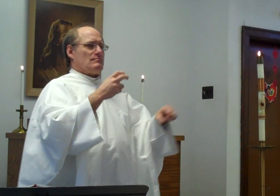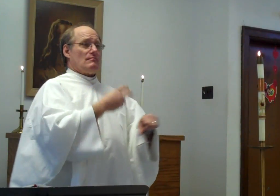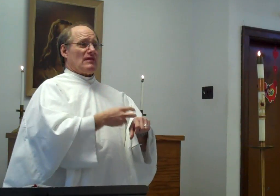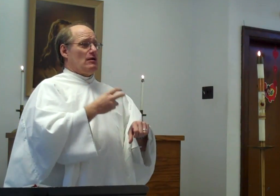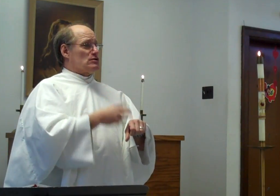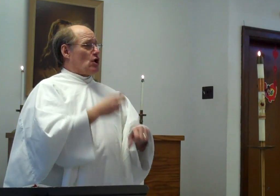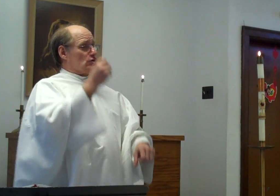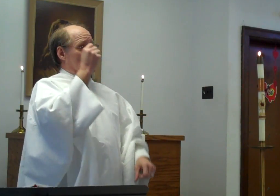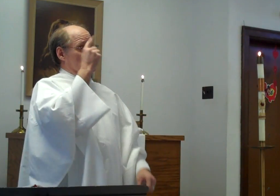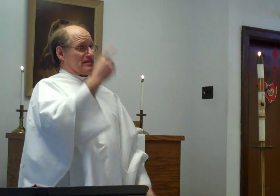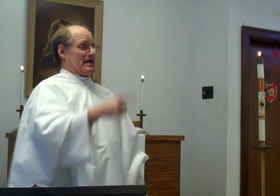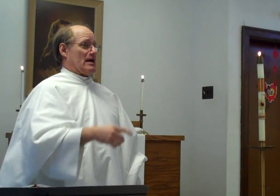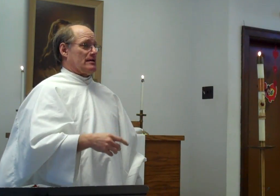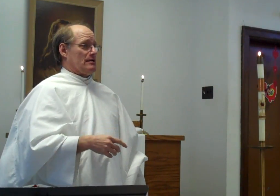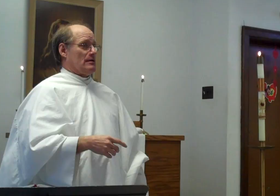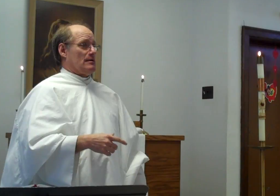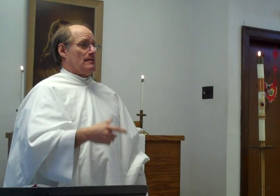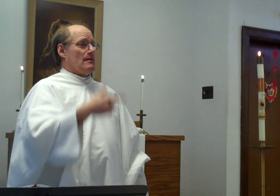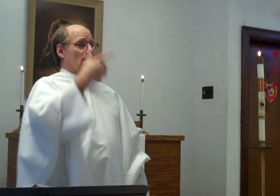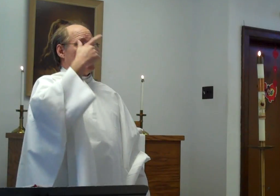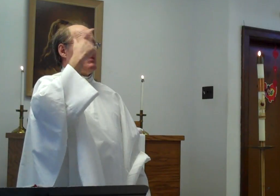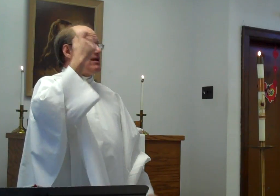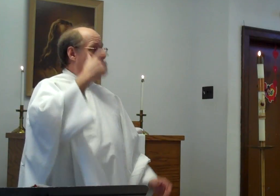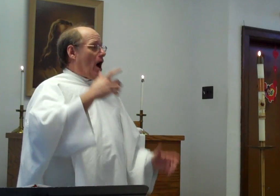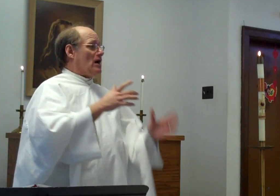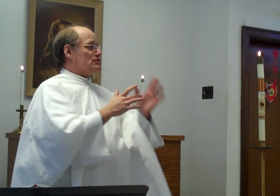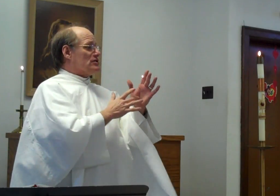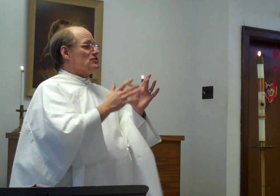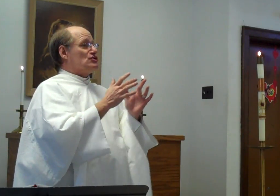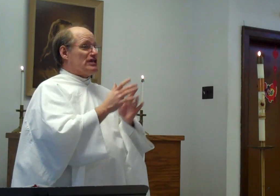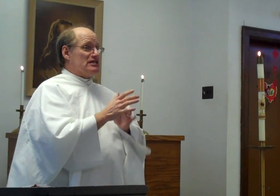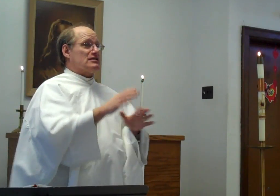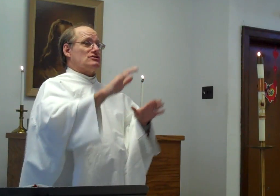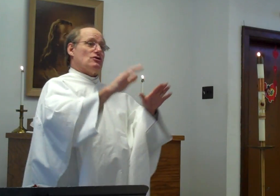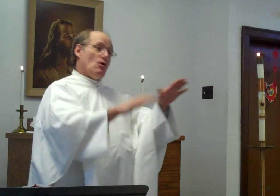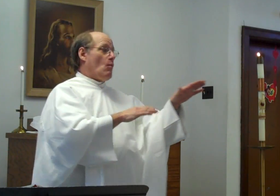It was hard to understand. Because Jesus walked.